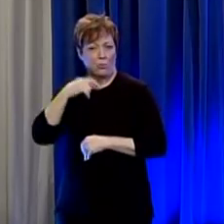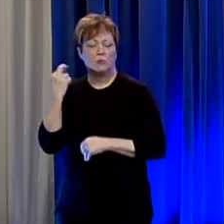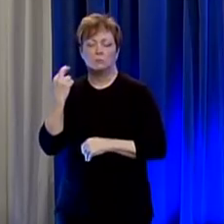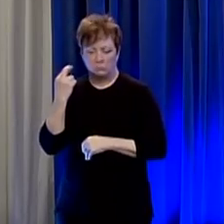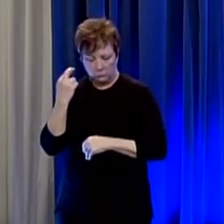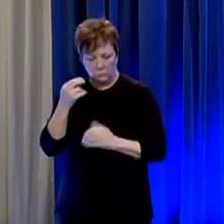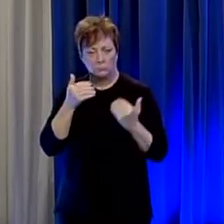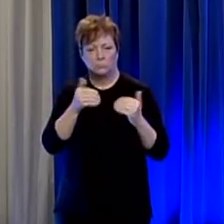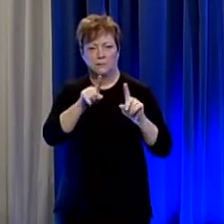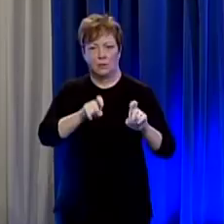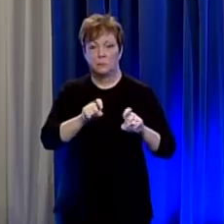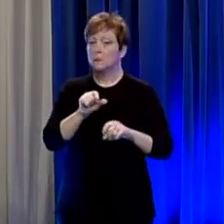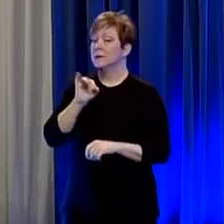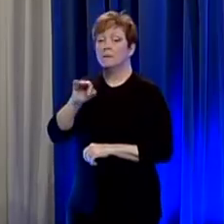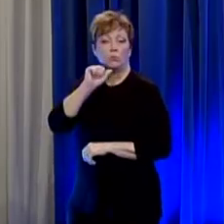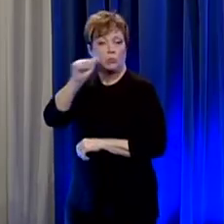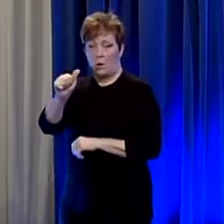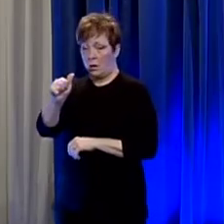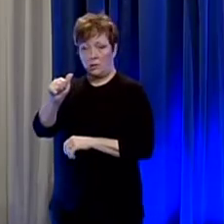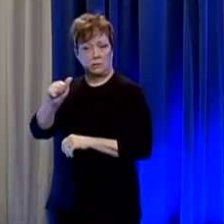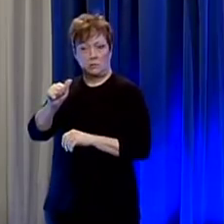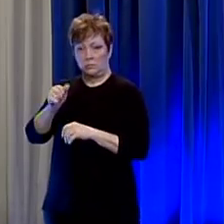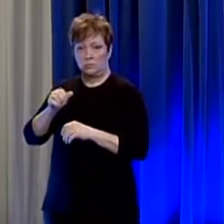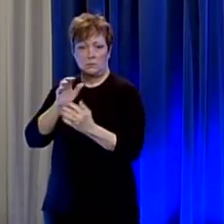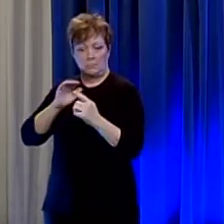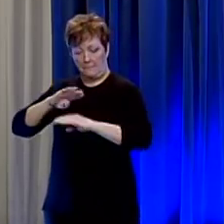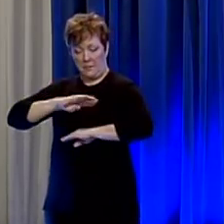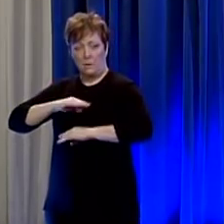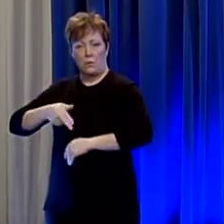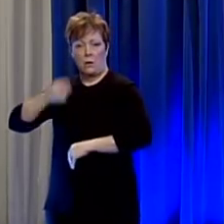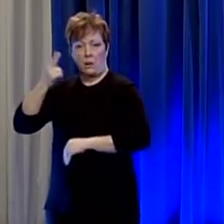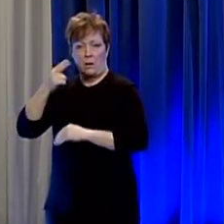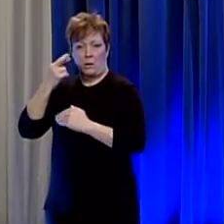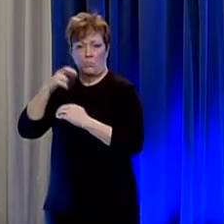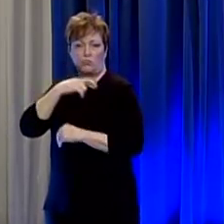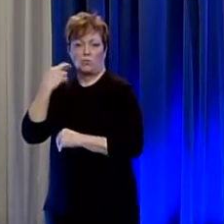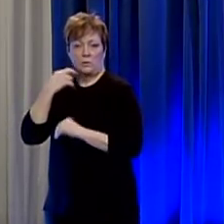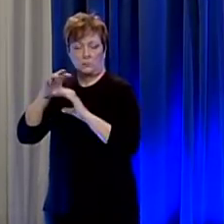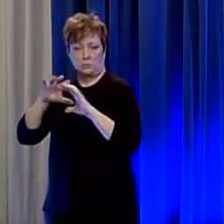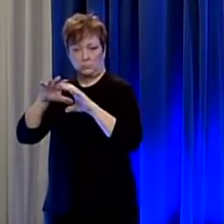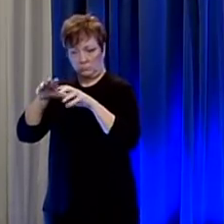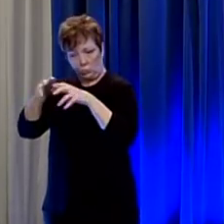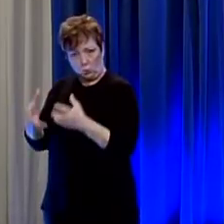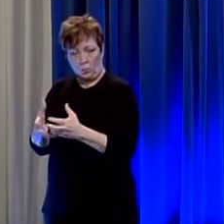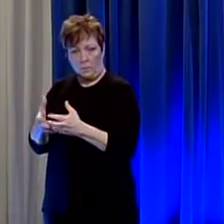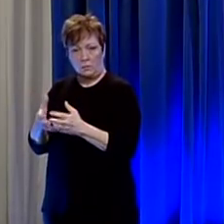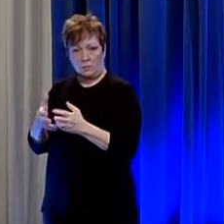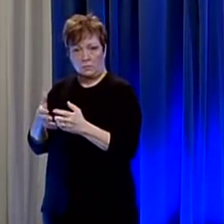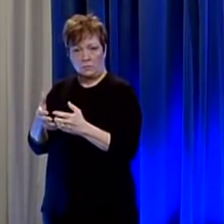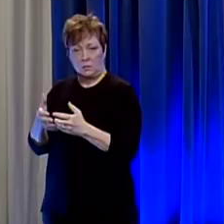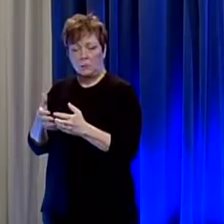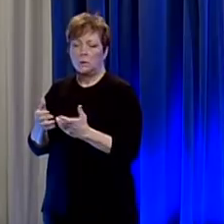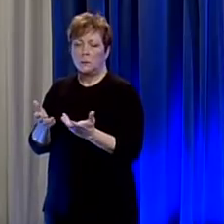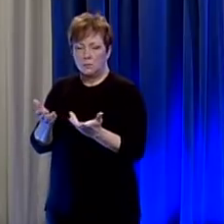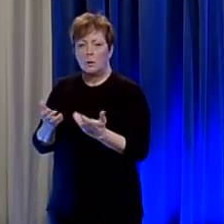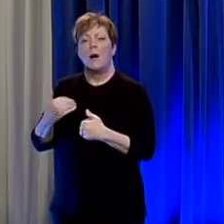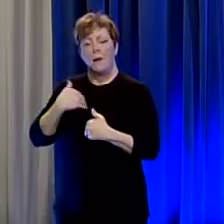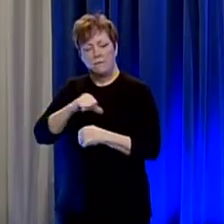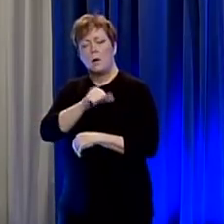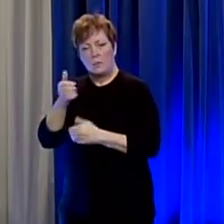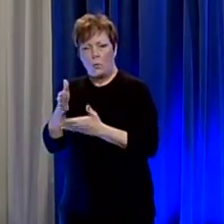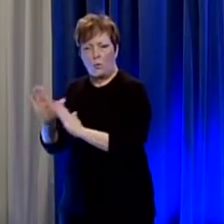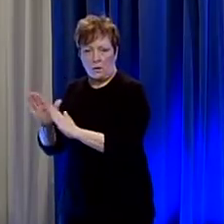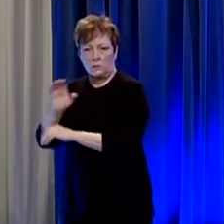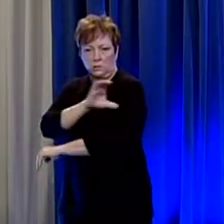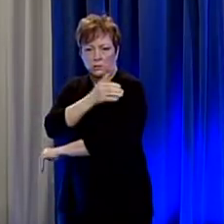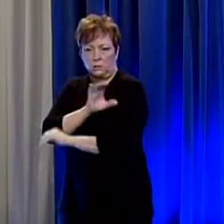meet those criteria there are certainly other available testing pathways there are commercial labs that are still available to clinicians who need to